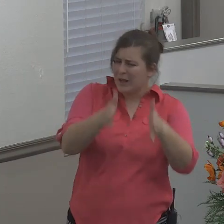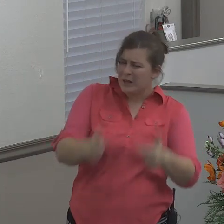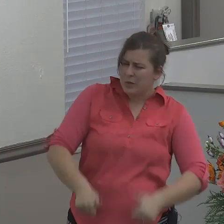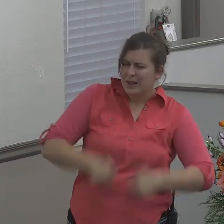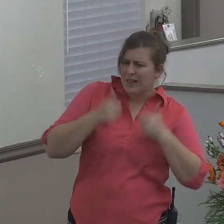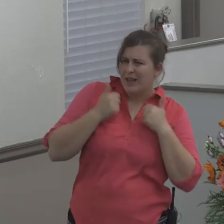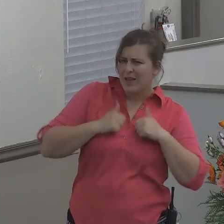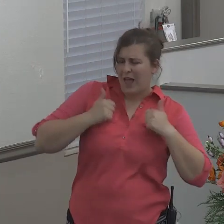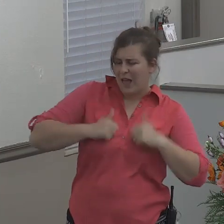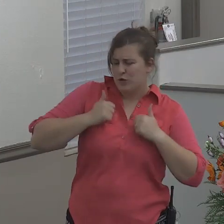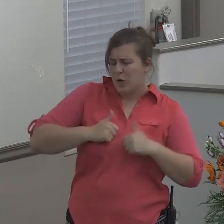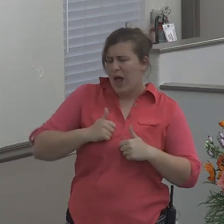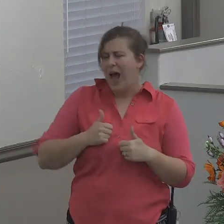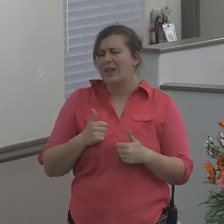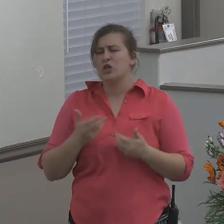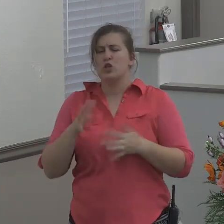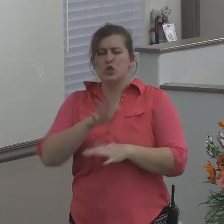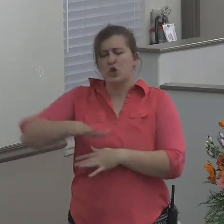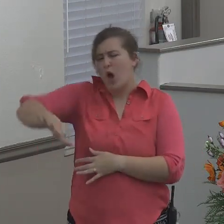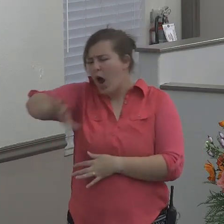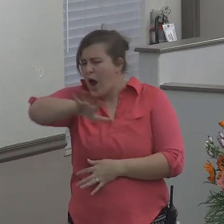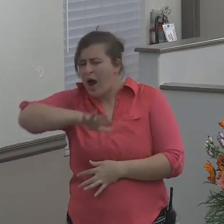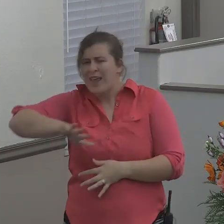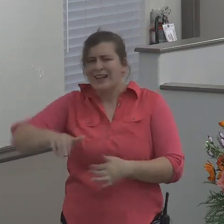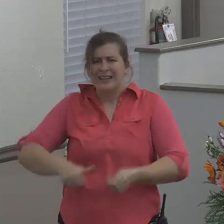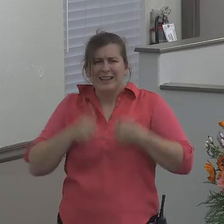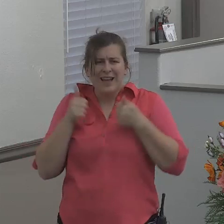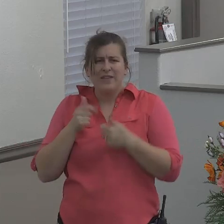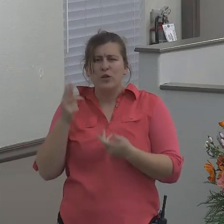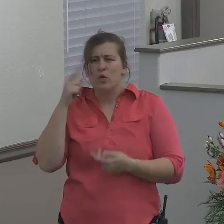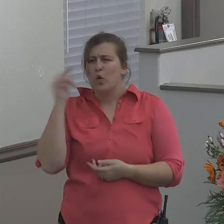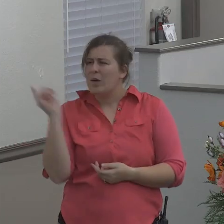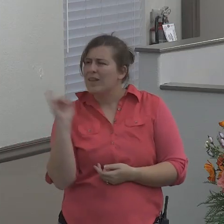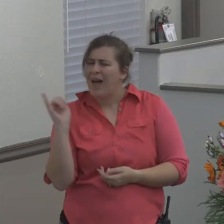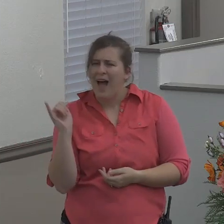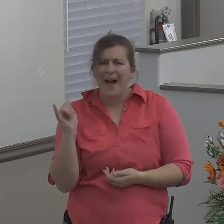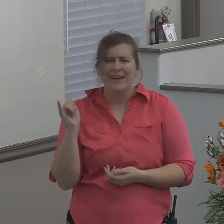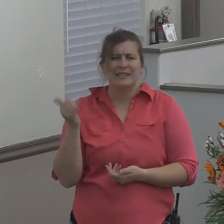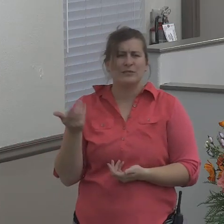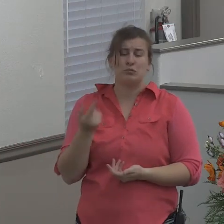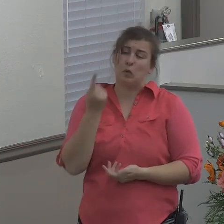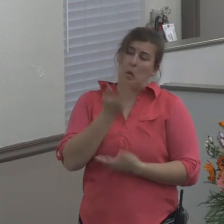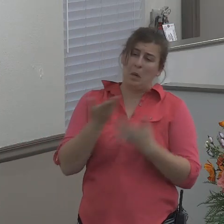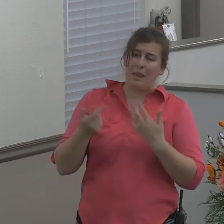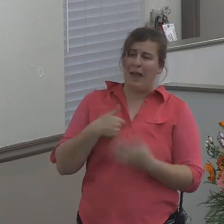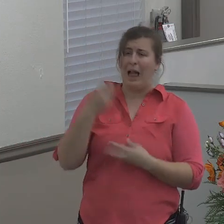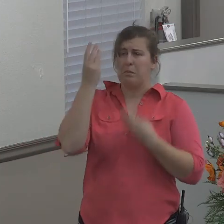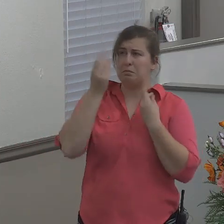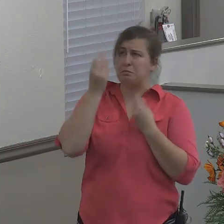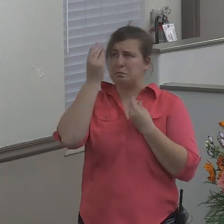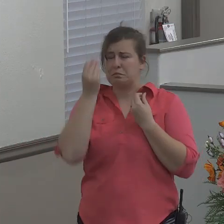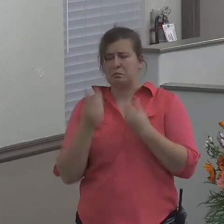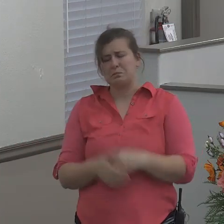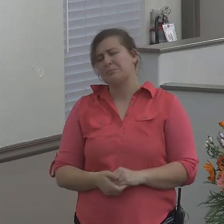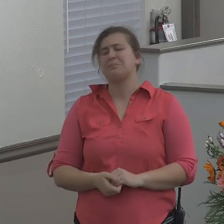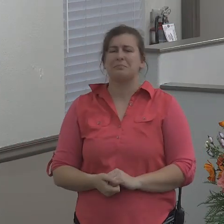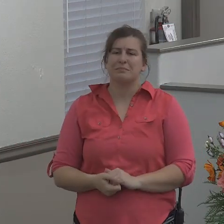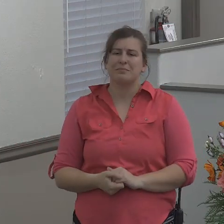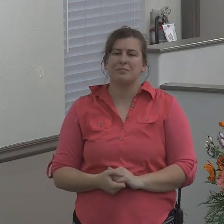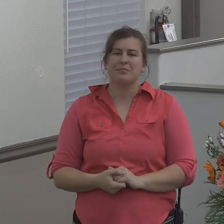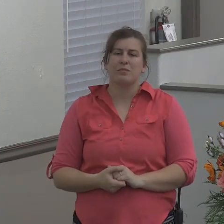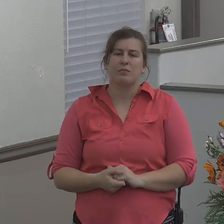like? What did his yard look like? Just things like that. That's one thing I one reason I like the book of Jonah.